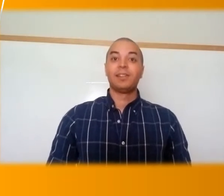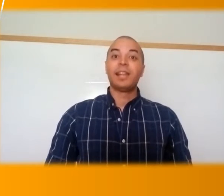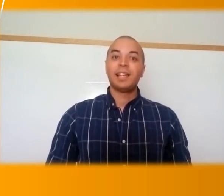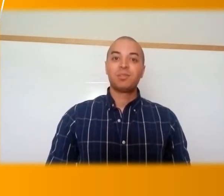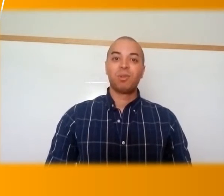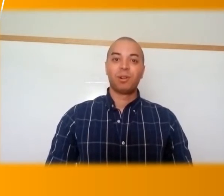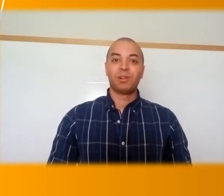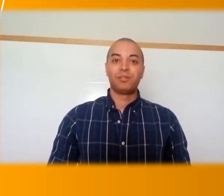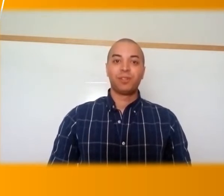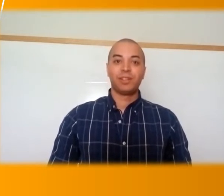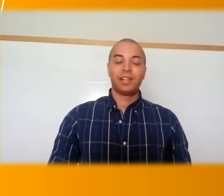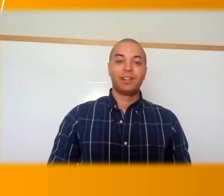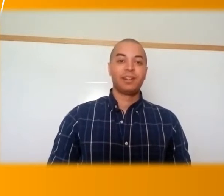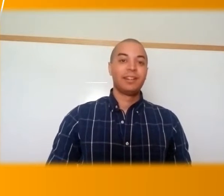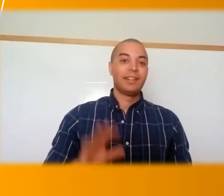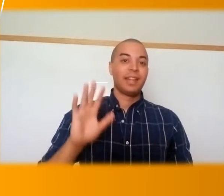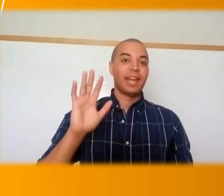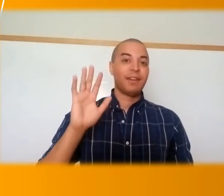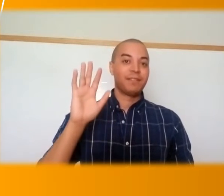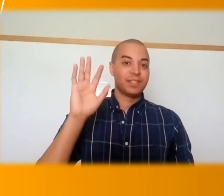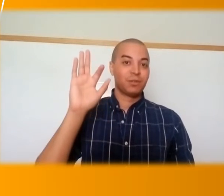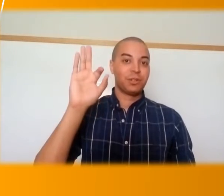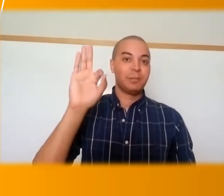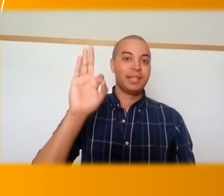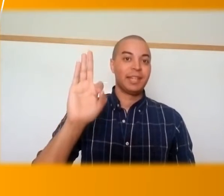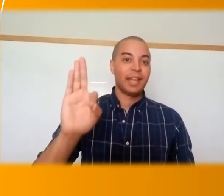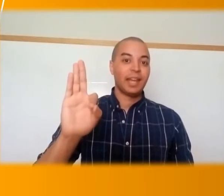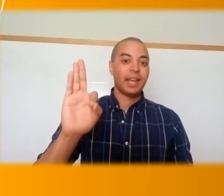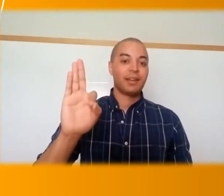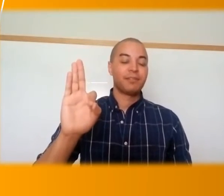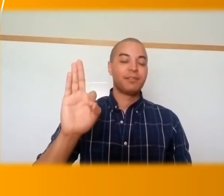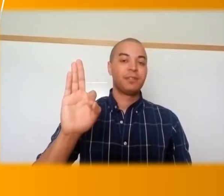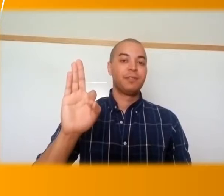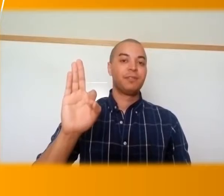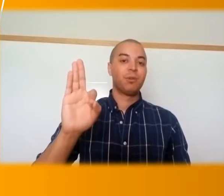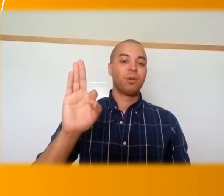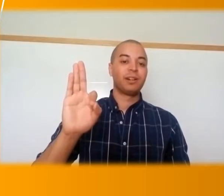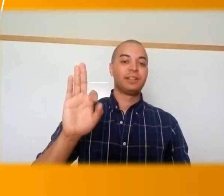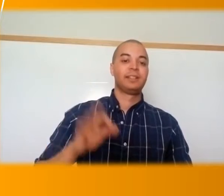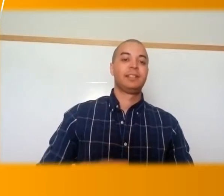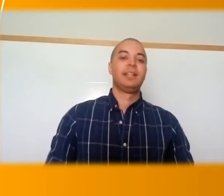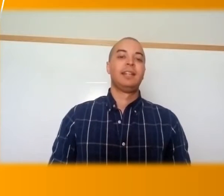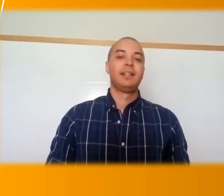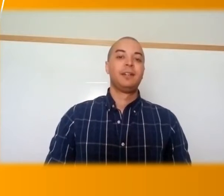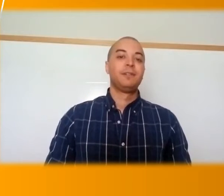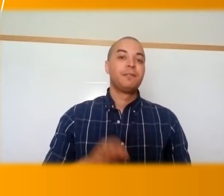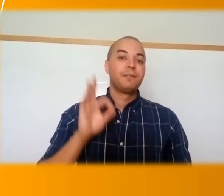Our last word for letter F is going to be F for